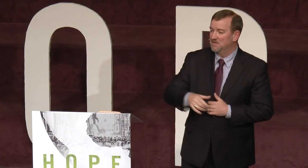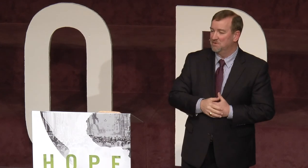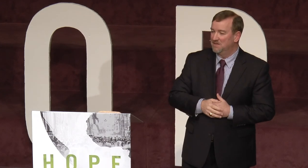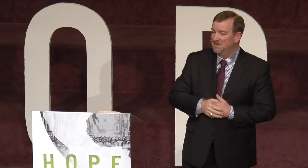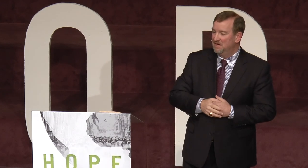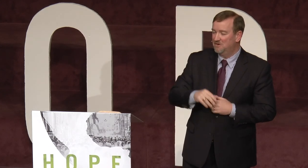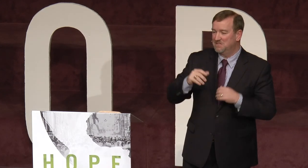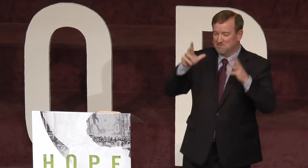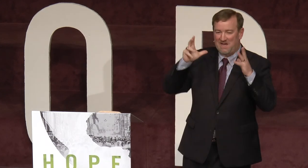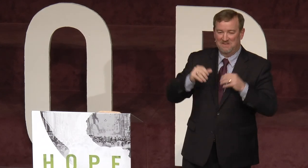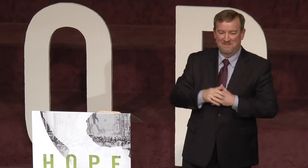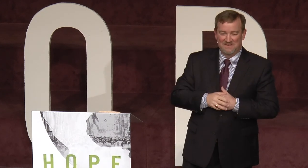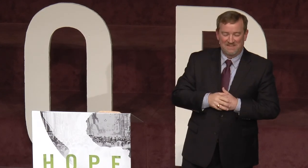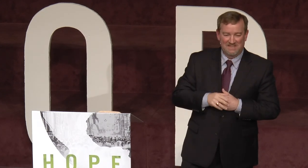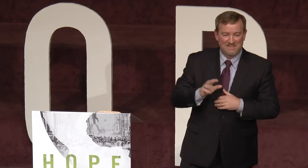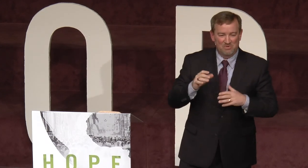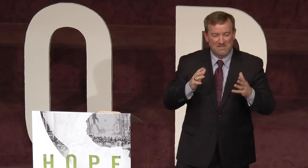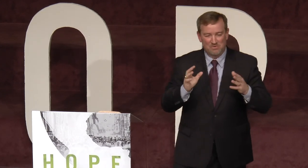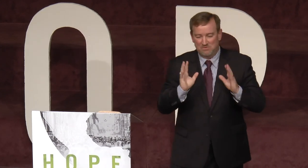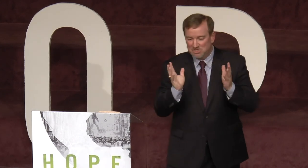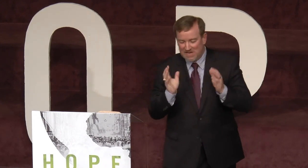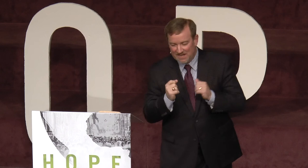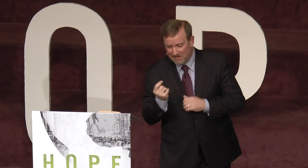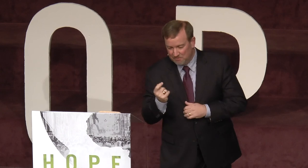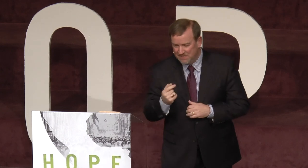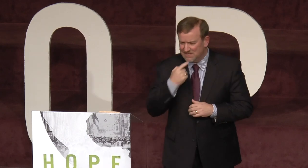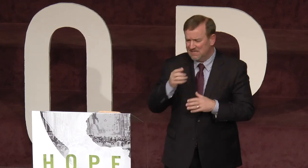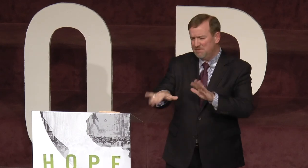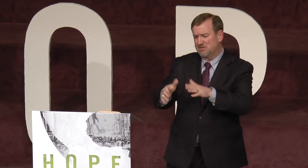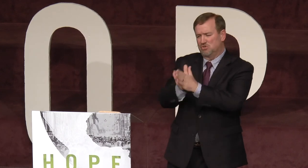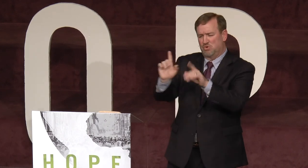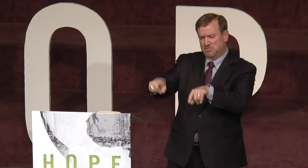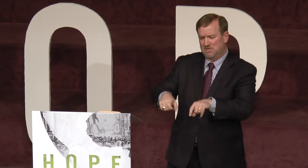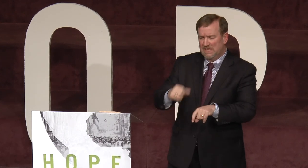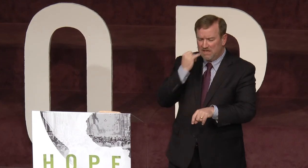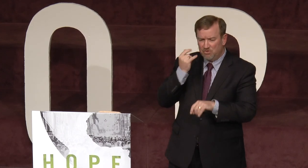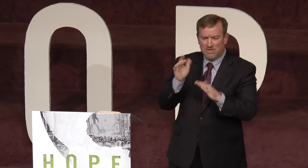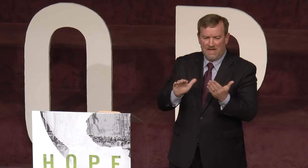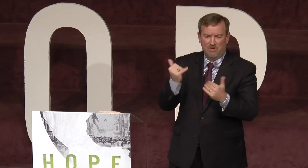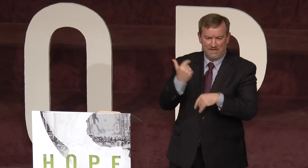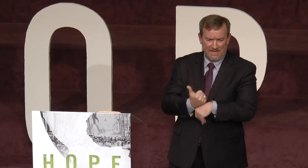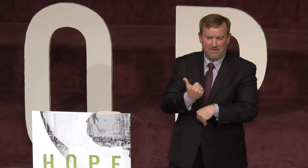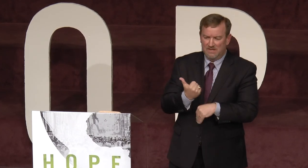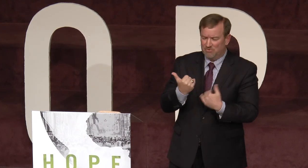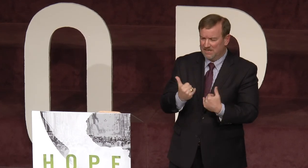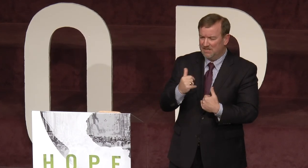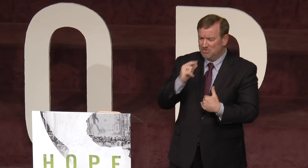him. And, oh, he smiled, and we chatted a little bit. And I said, let me ask you a question. If you died right now, do you